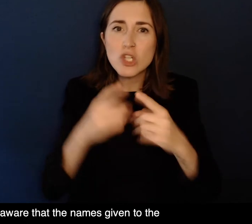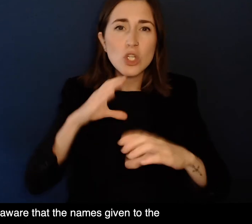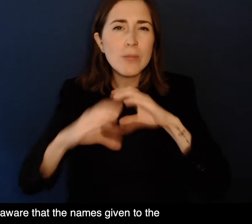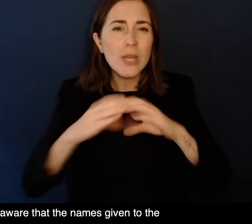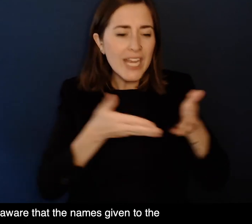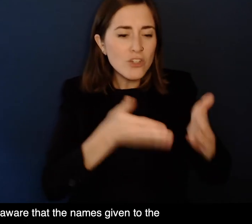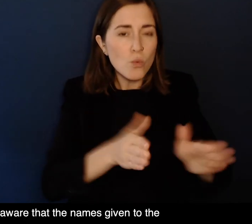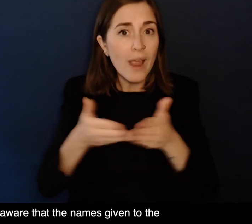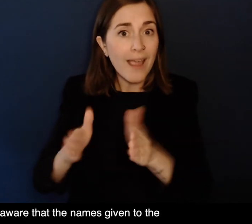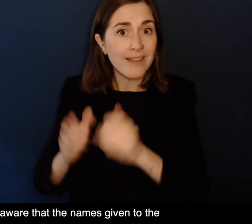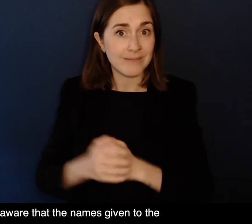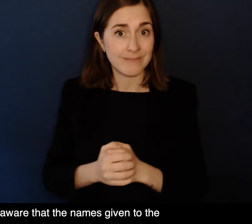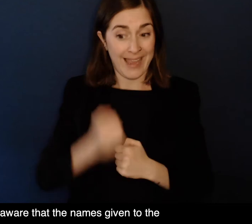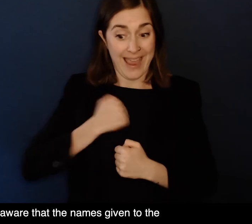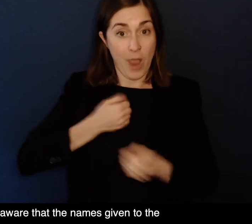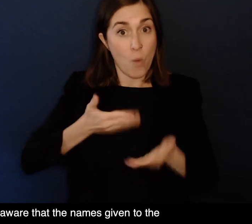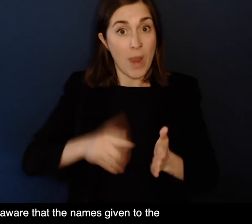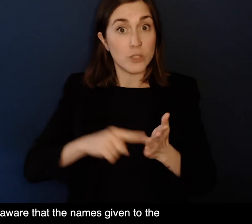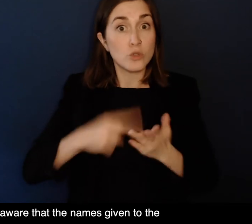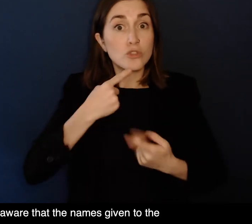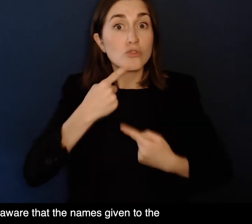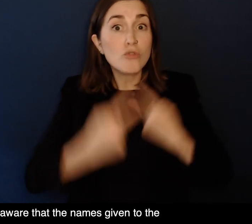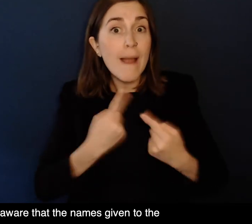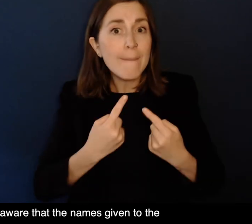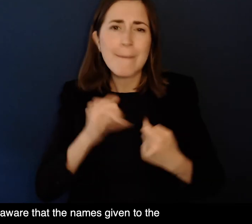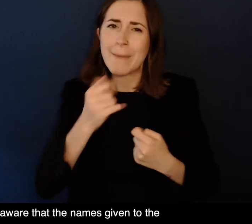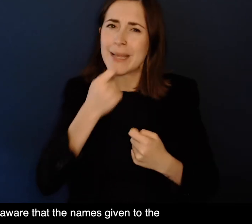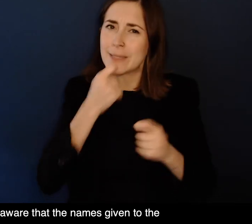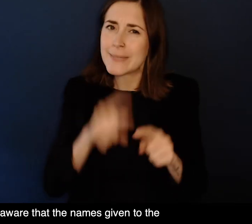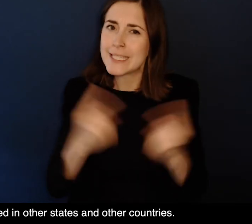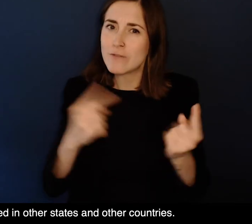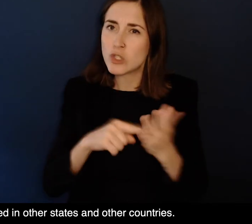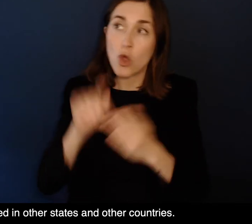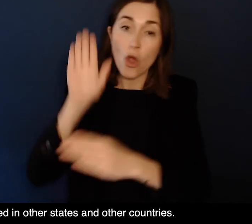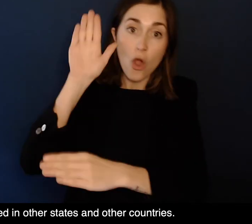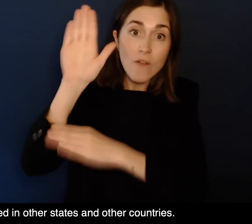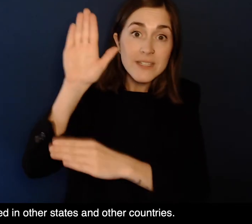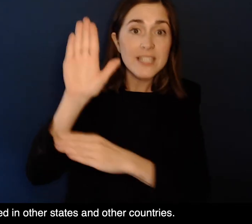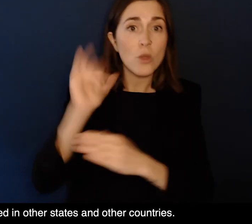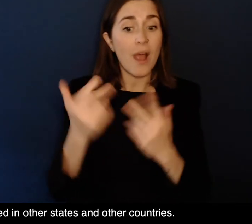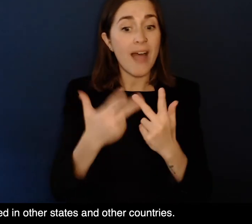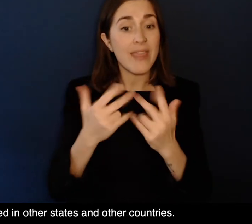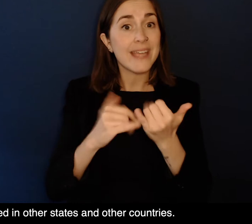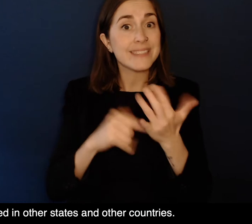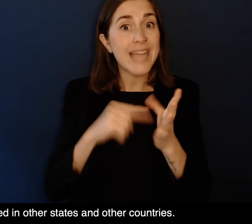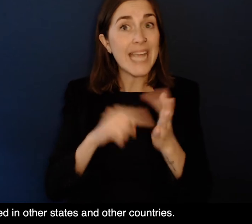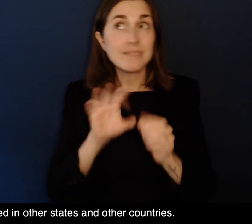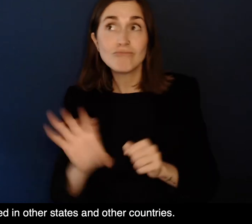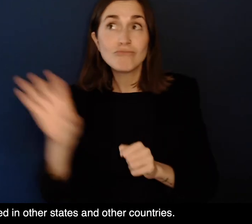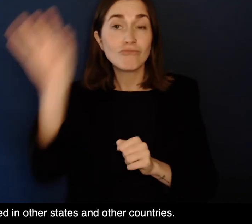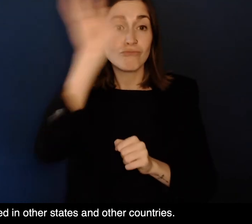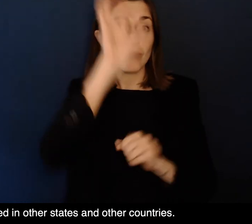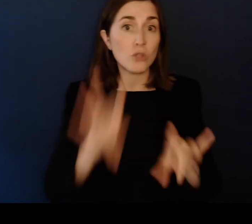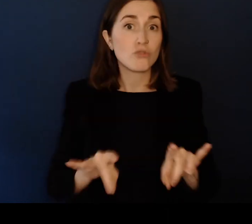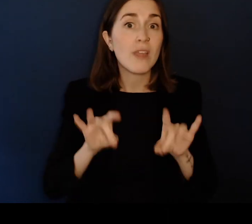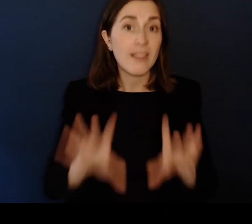important to be aware that the names given to the different communication methods described in this video may not be the names used in other states and